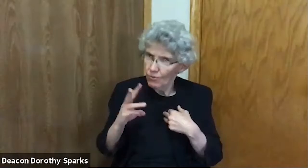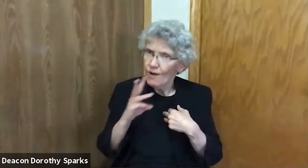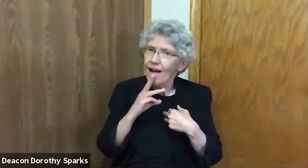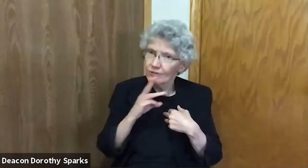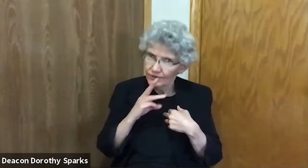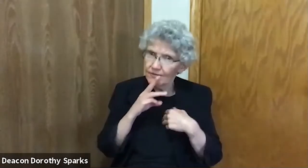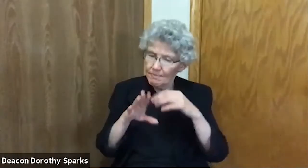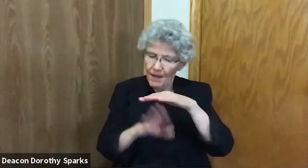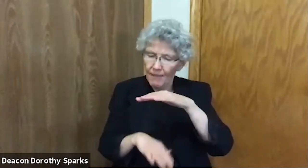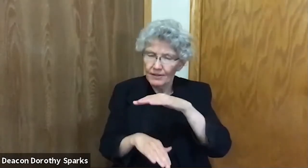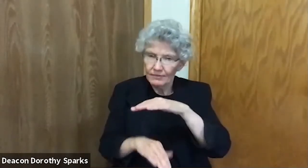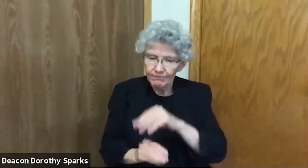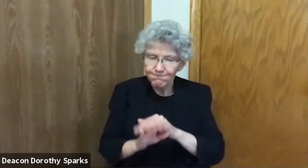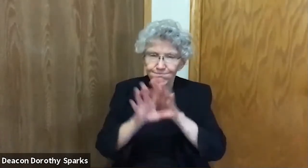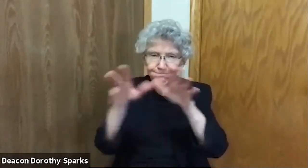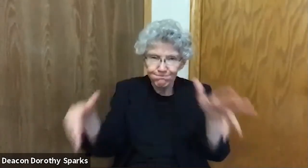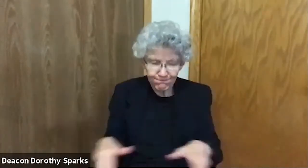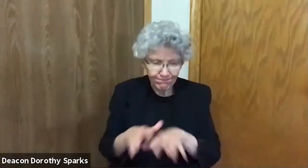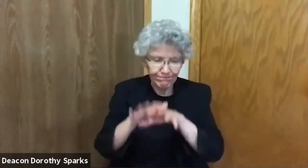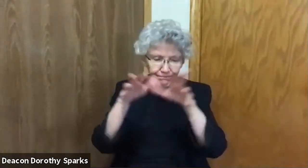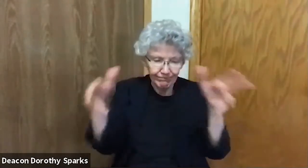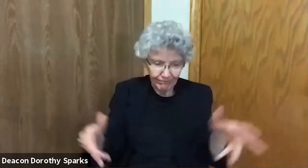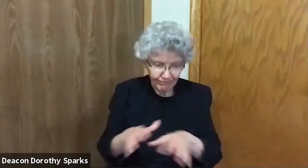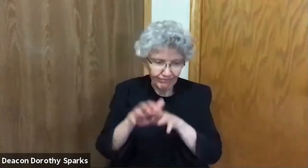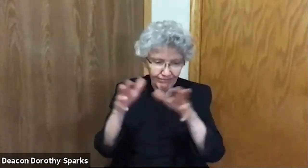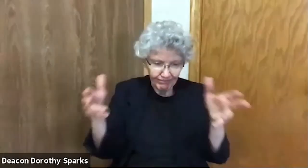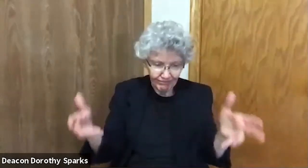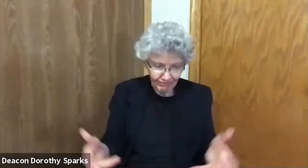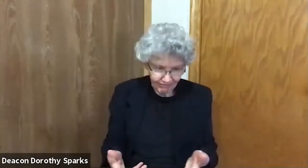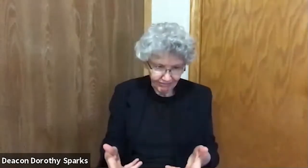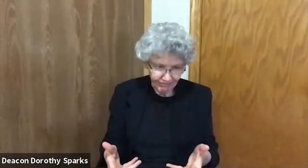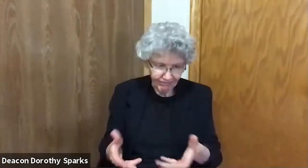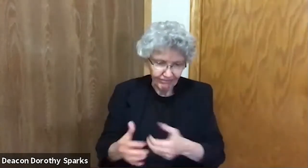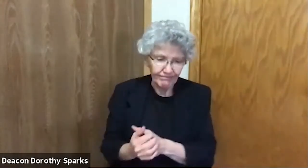But streams came up from the ground and watered the earth.